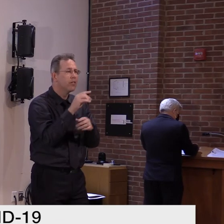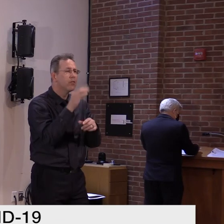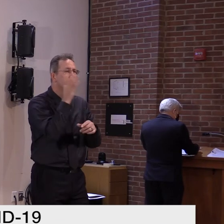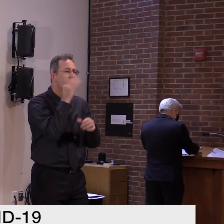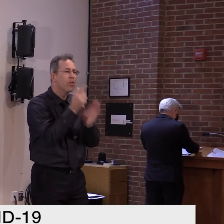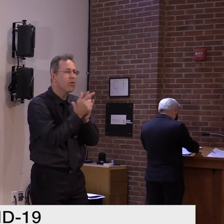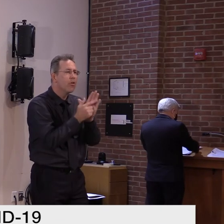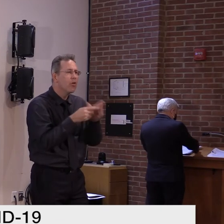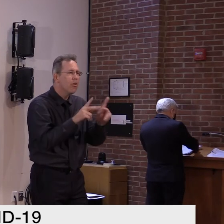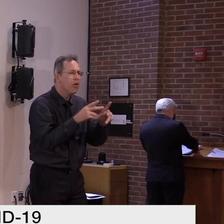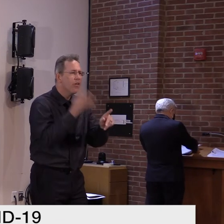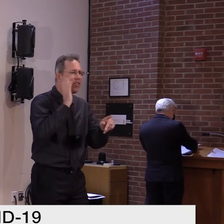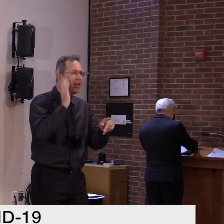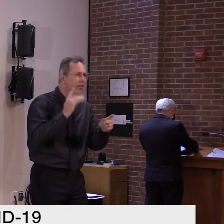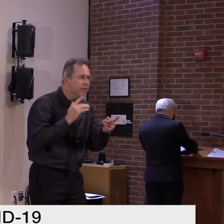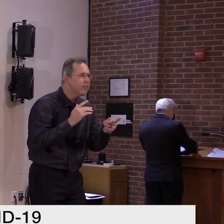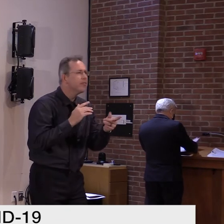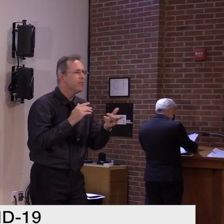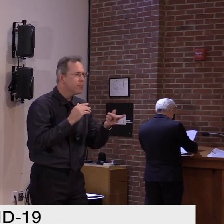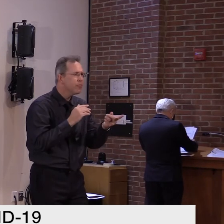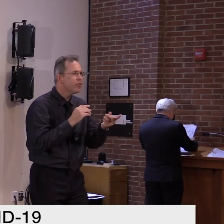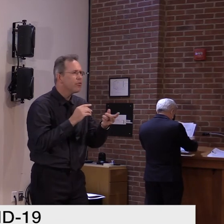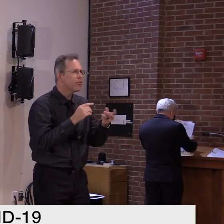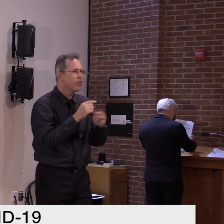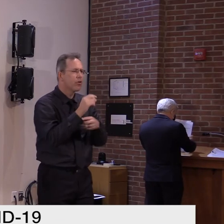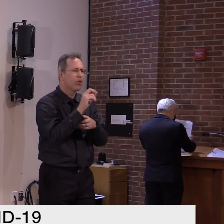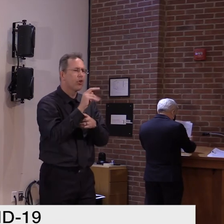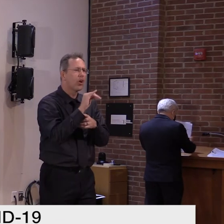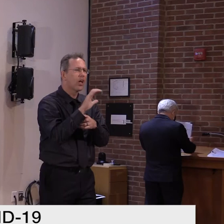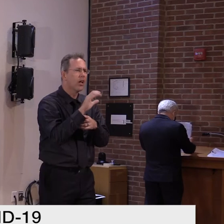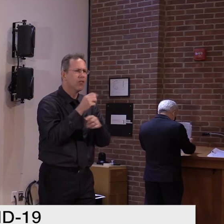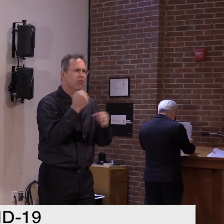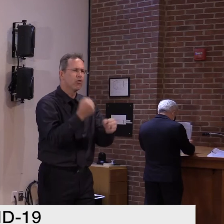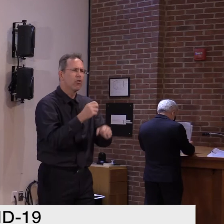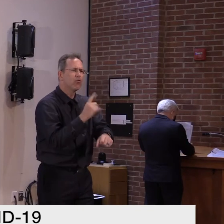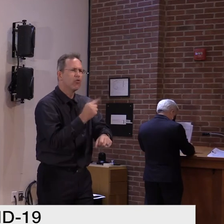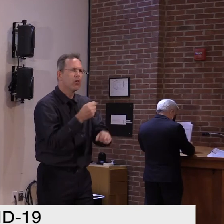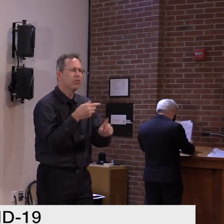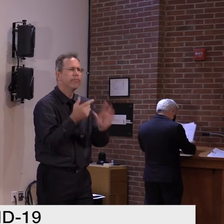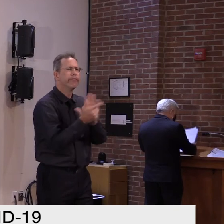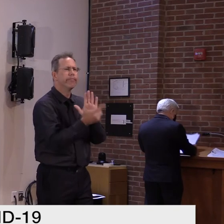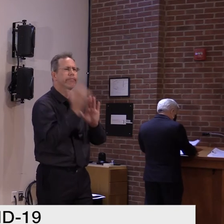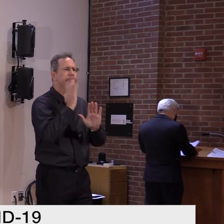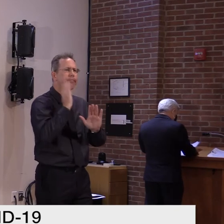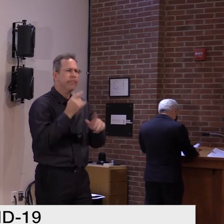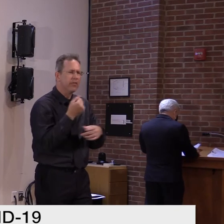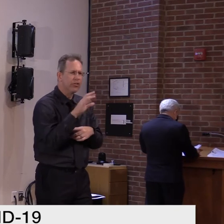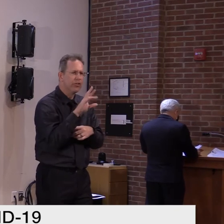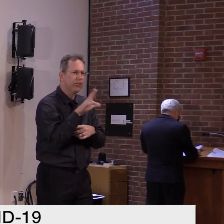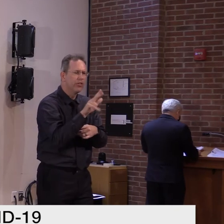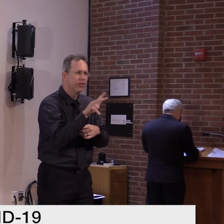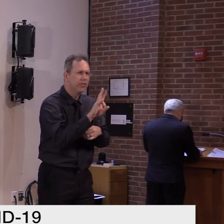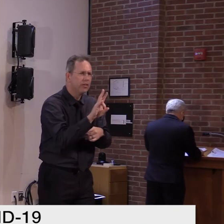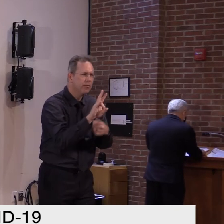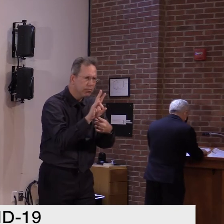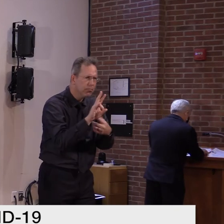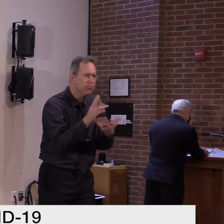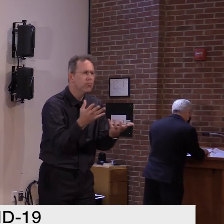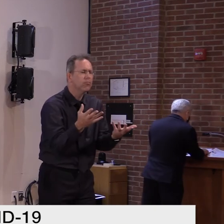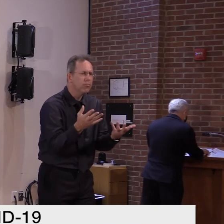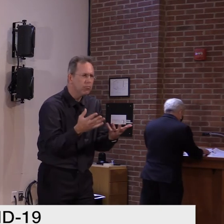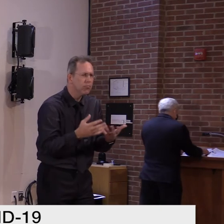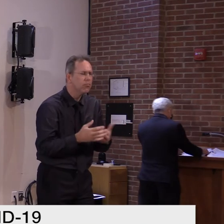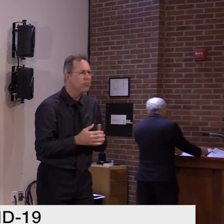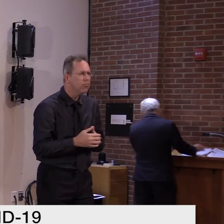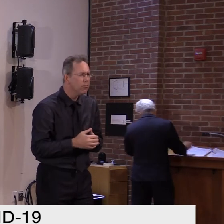you know, every August, our state police would gleefully go up with the National Guard and